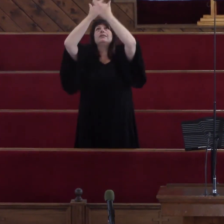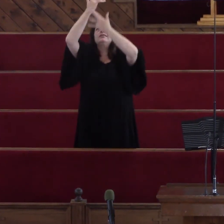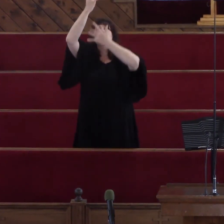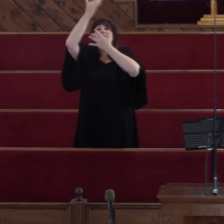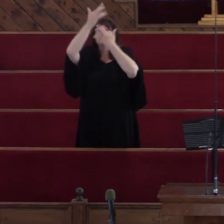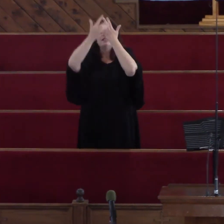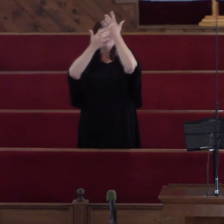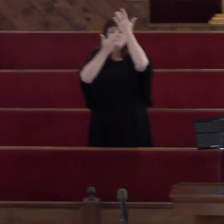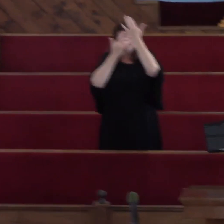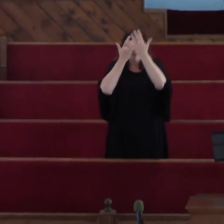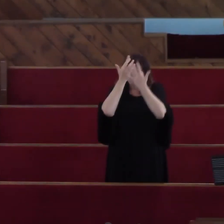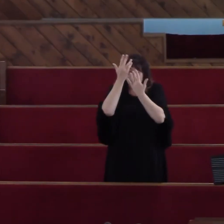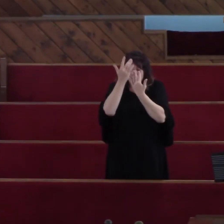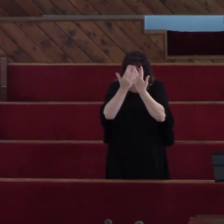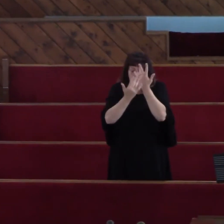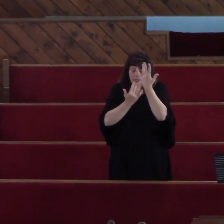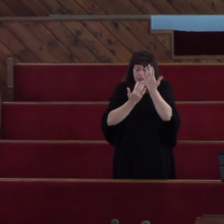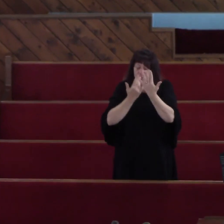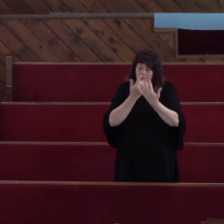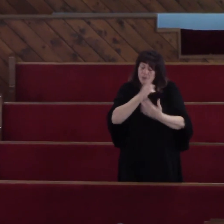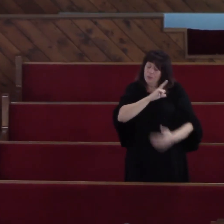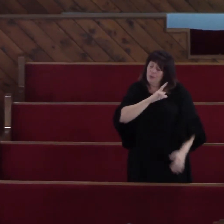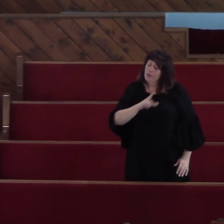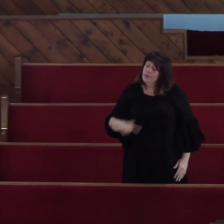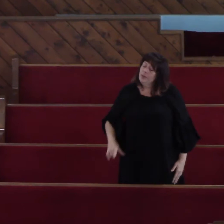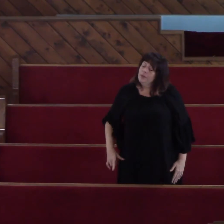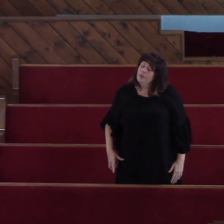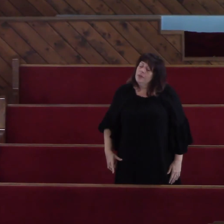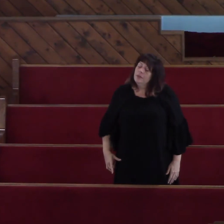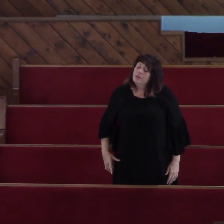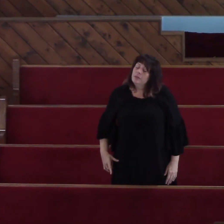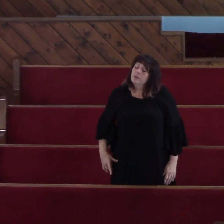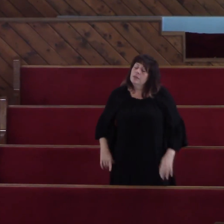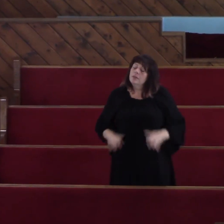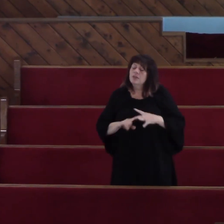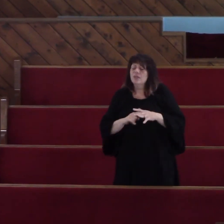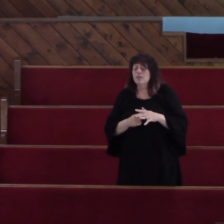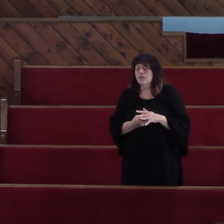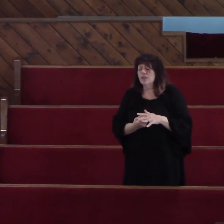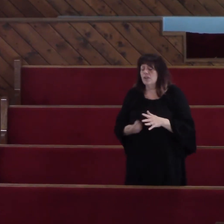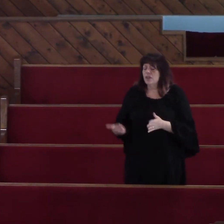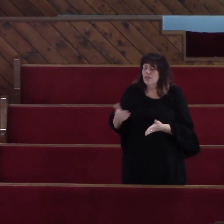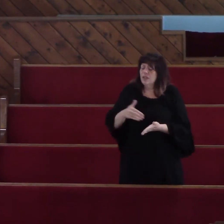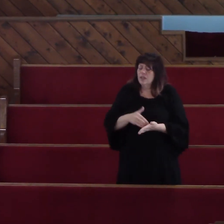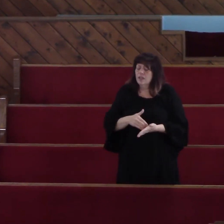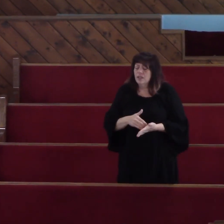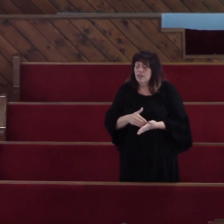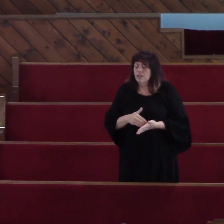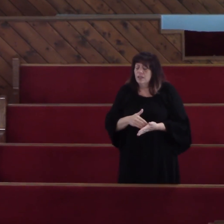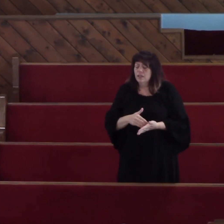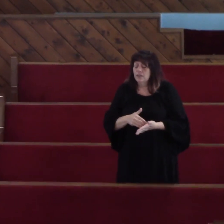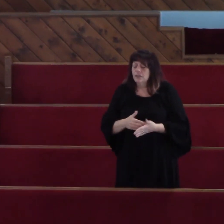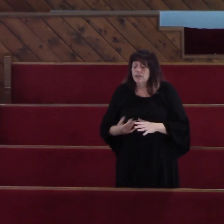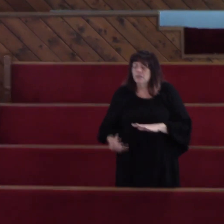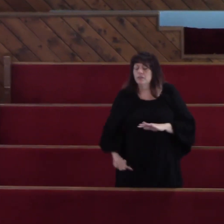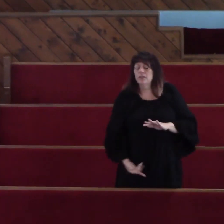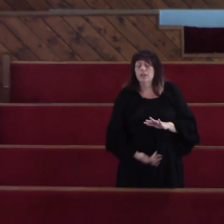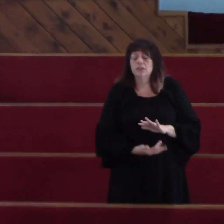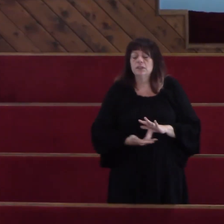fall down on me Lord Rekindle the fire within